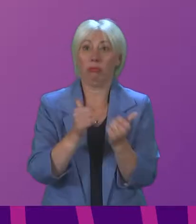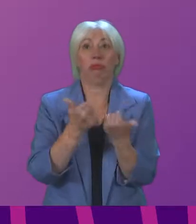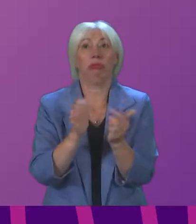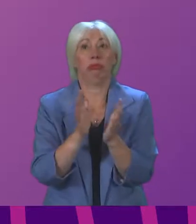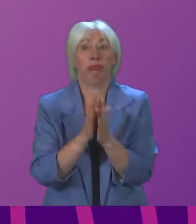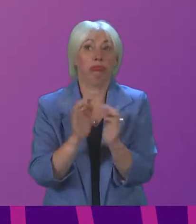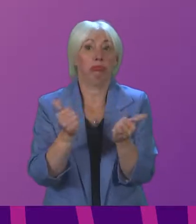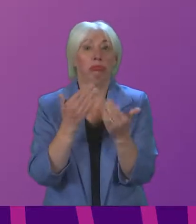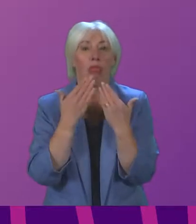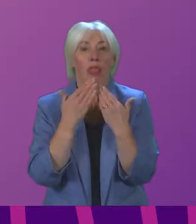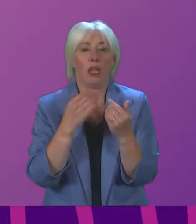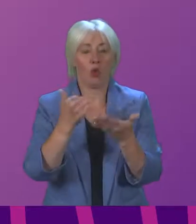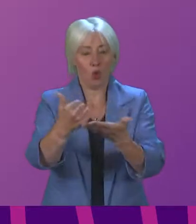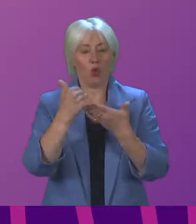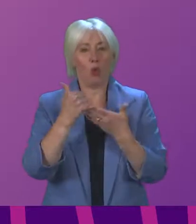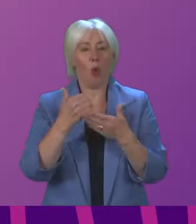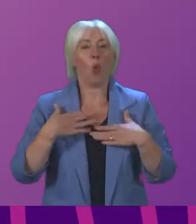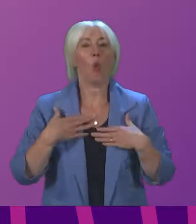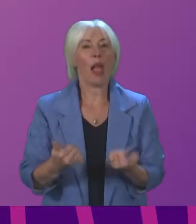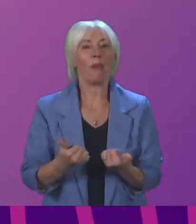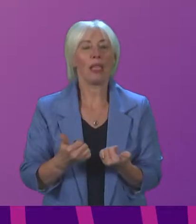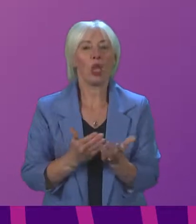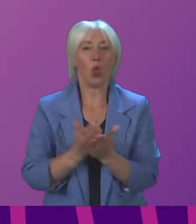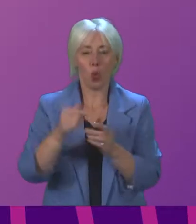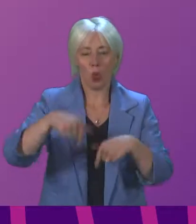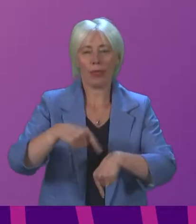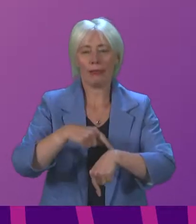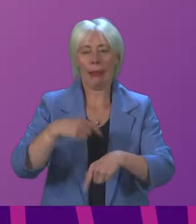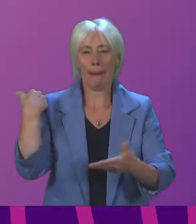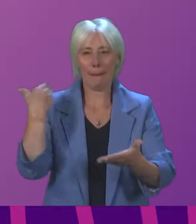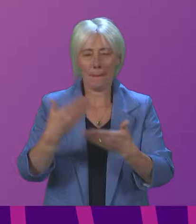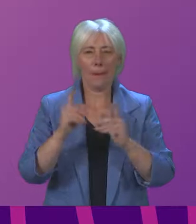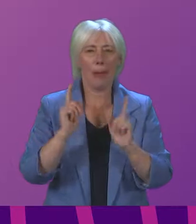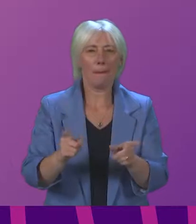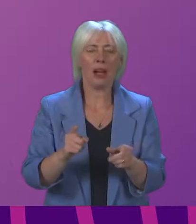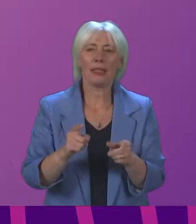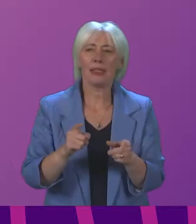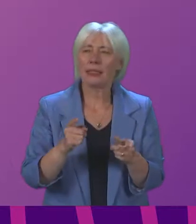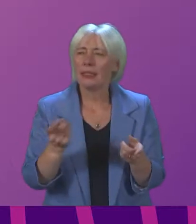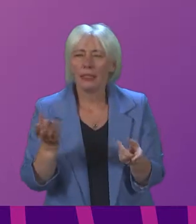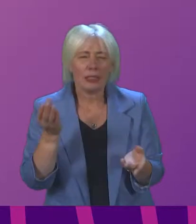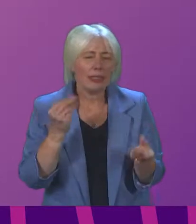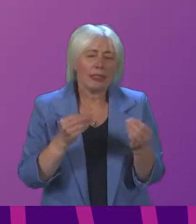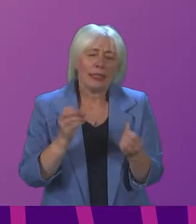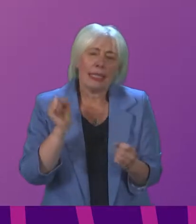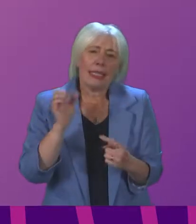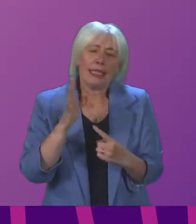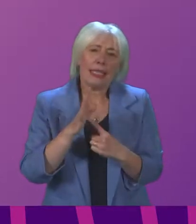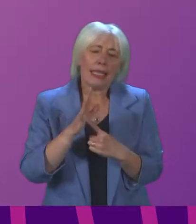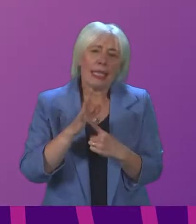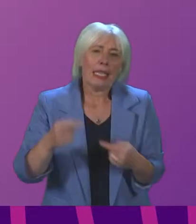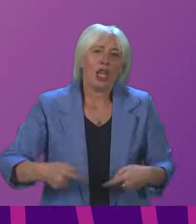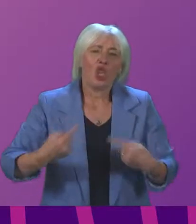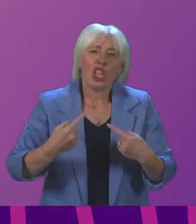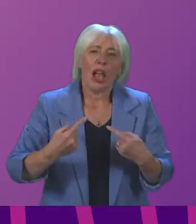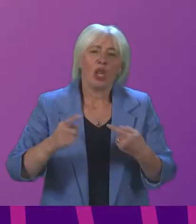wellbeing at work through this difficult winter period. But they did say, in the hearing reports, that the key challenge for staff is being able